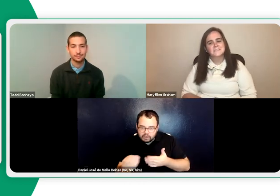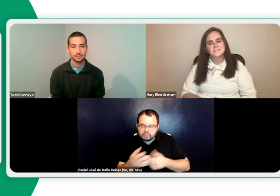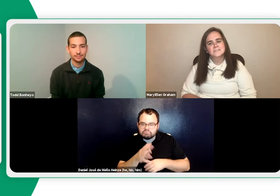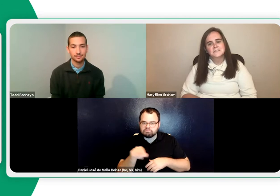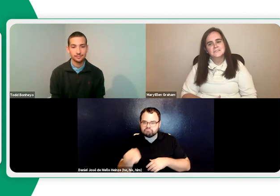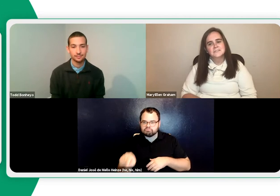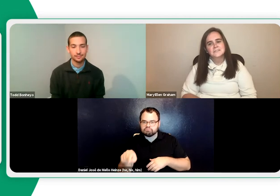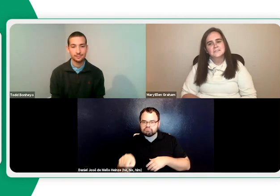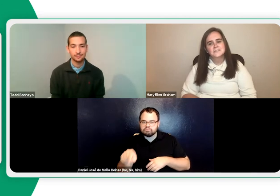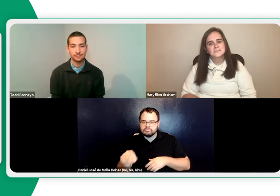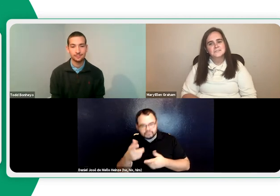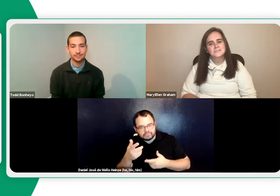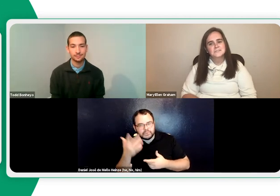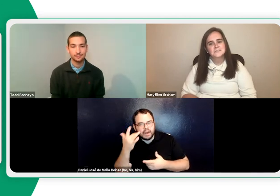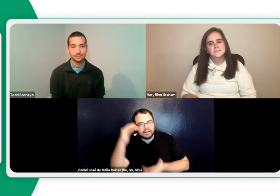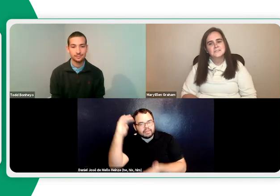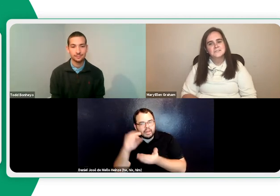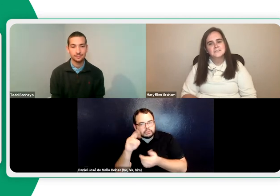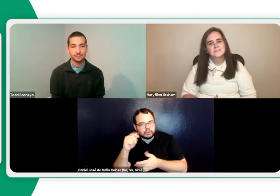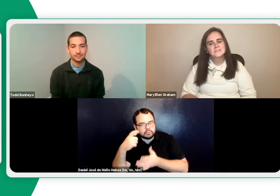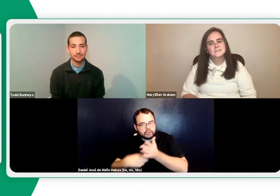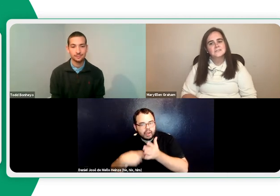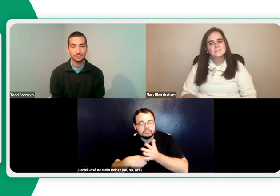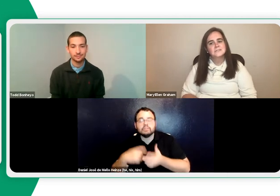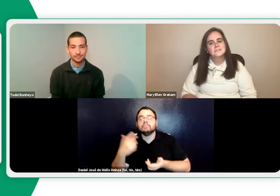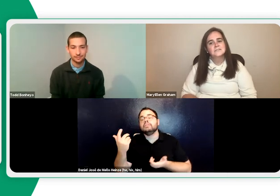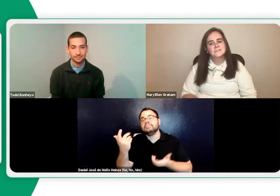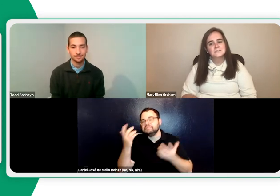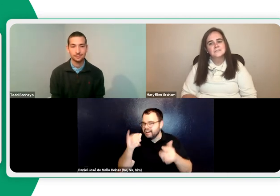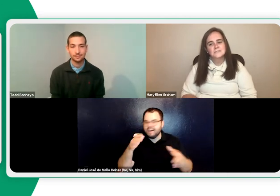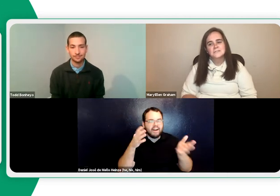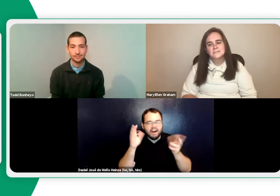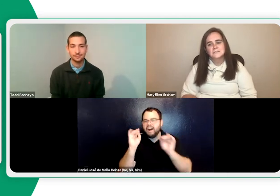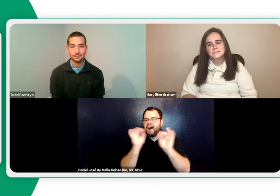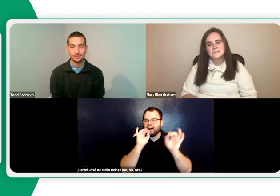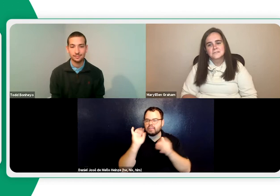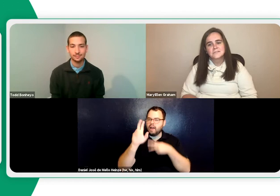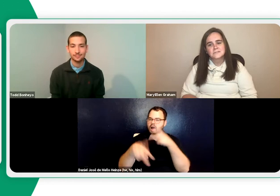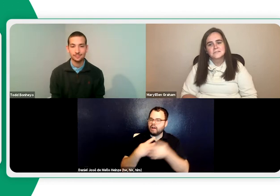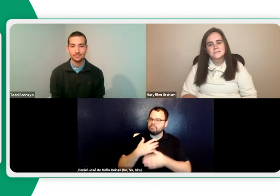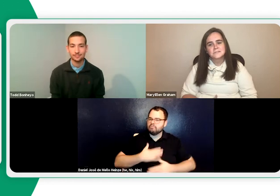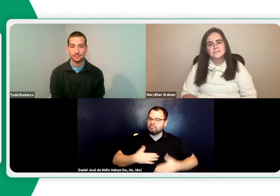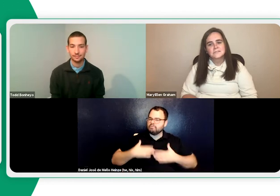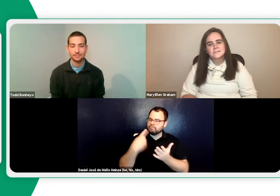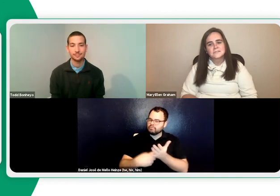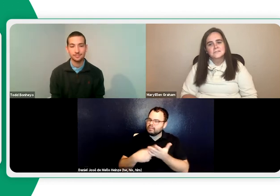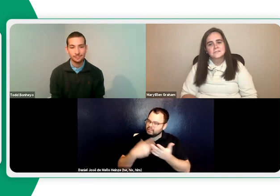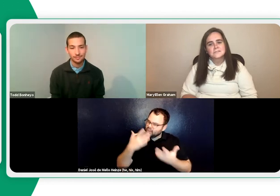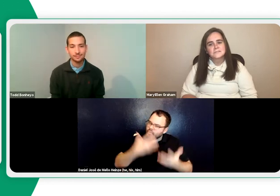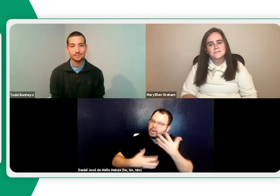show them that and I'll ask, which would you prefer to buy? And they, you know, and we explain unit price despite